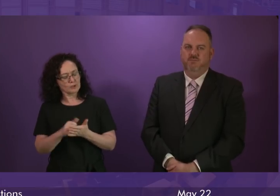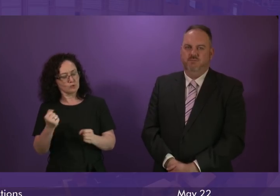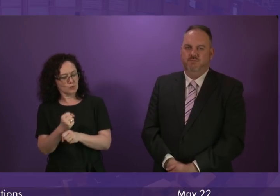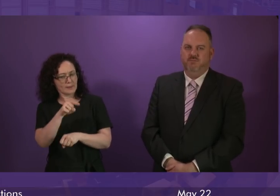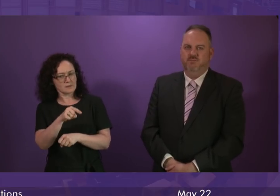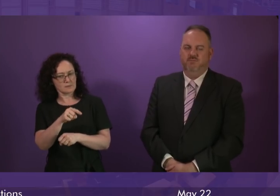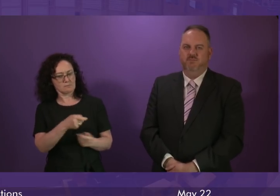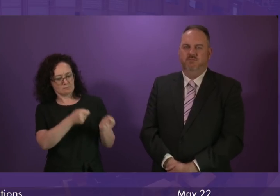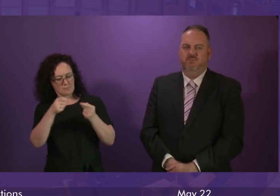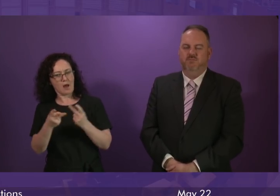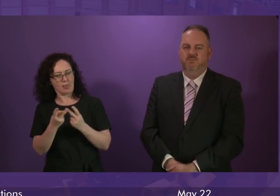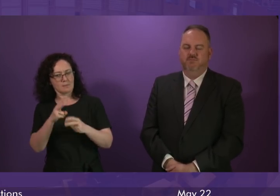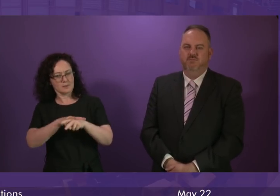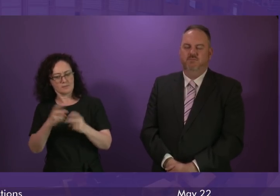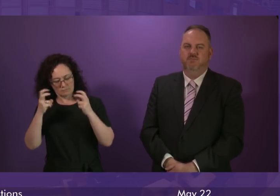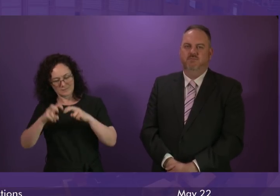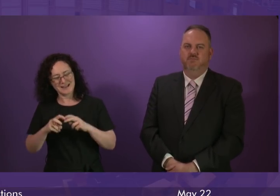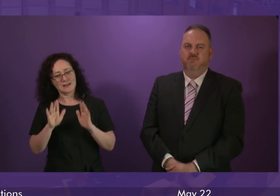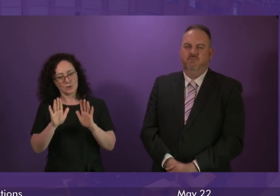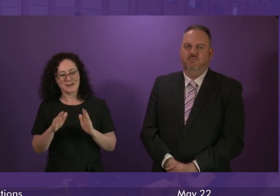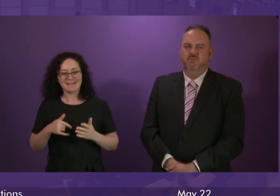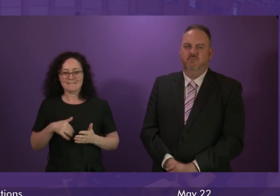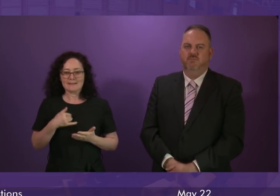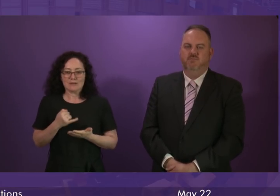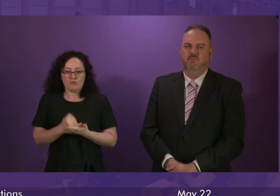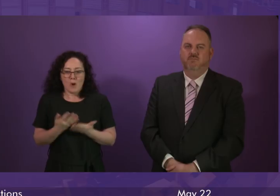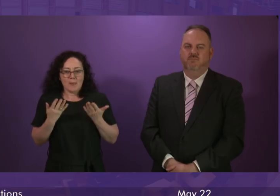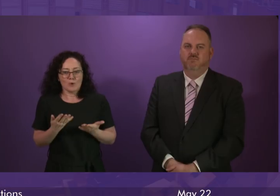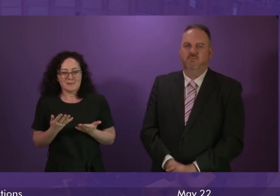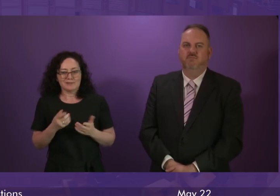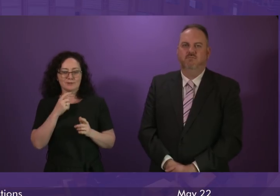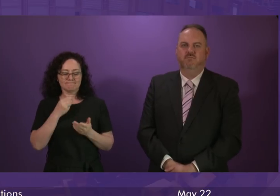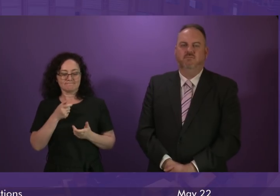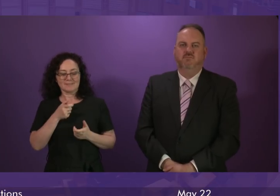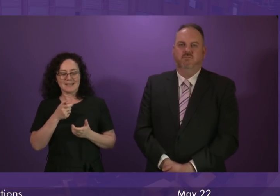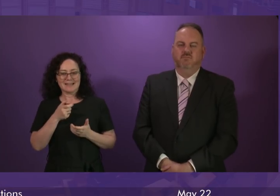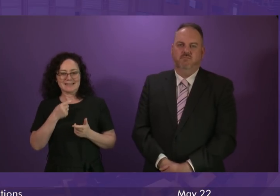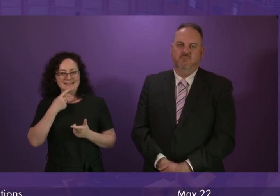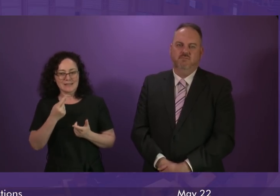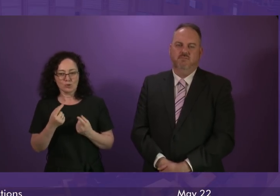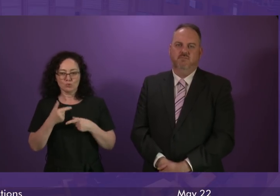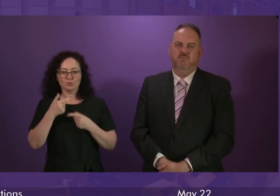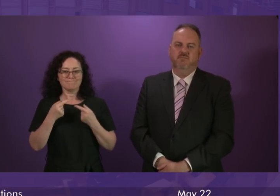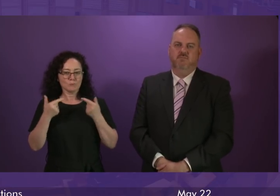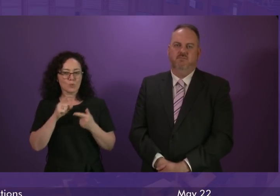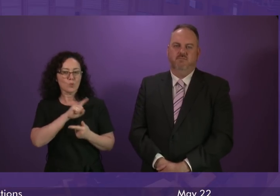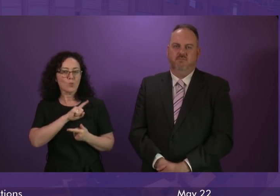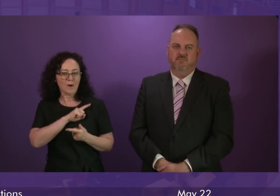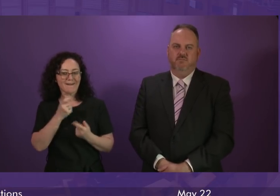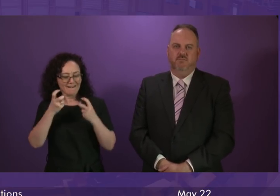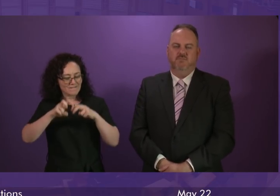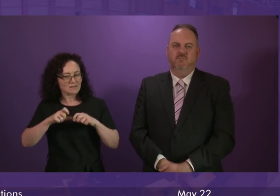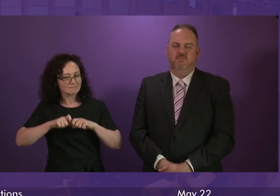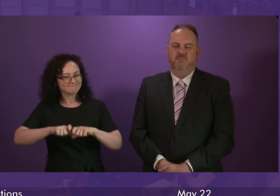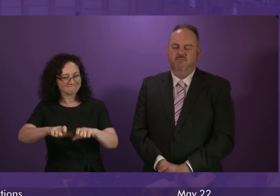been taken. I think it would be wrong in light of that for me to pre-empt the outcome of that investigation, but when it has